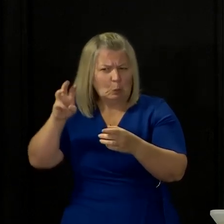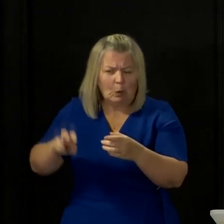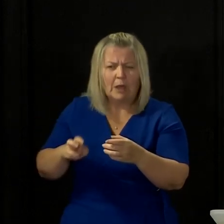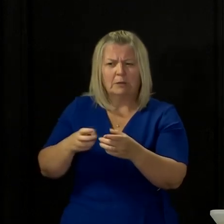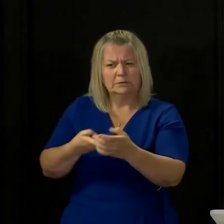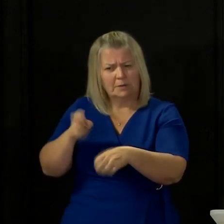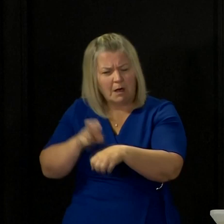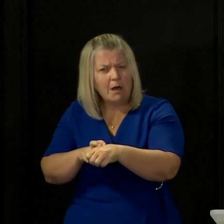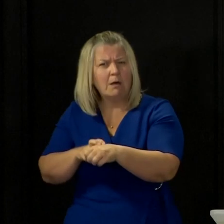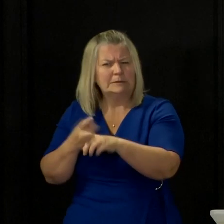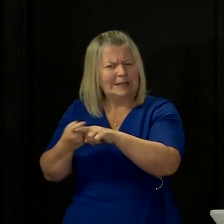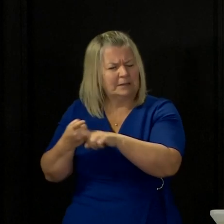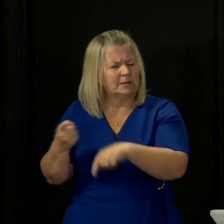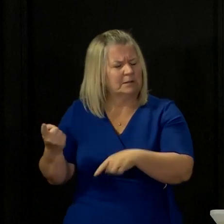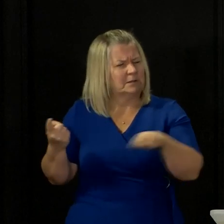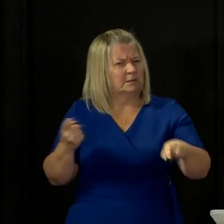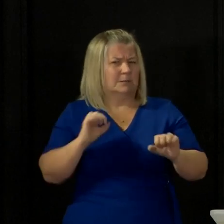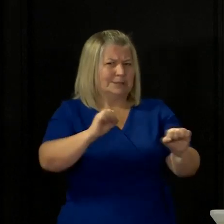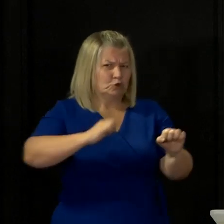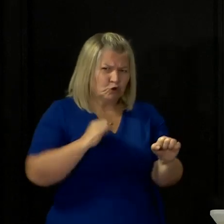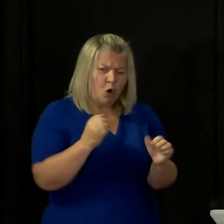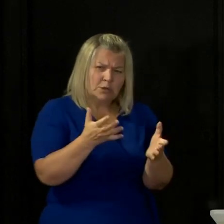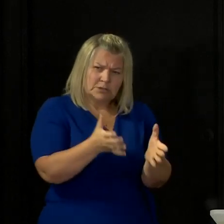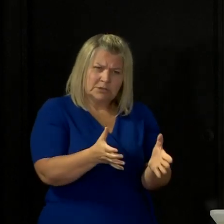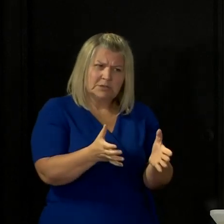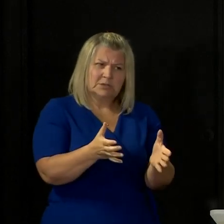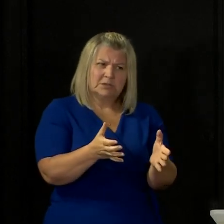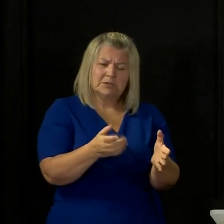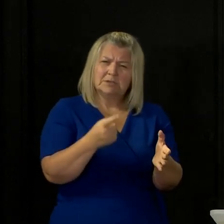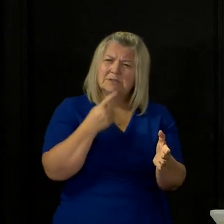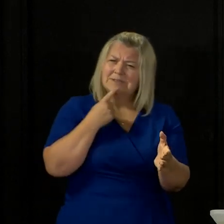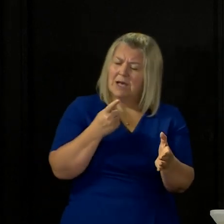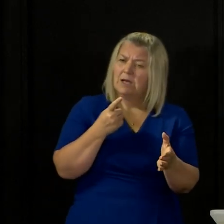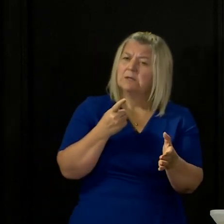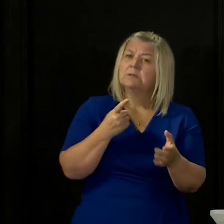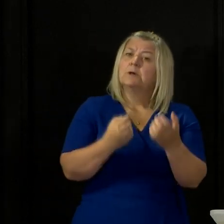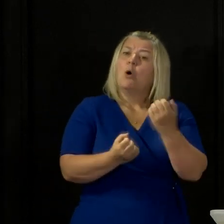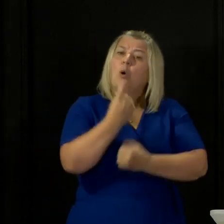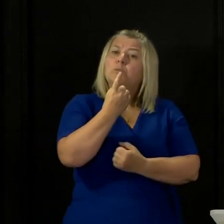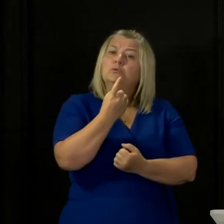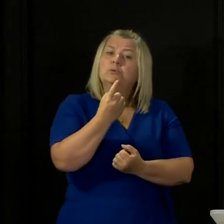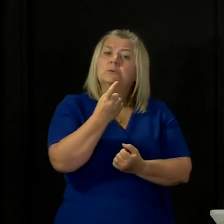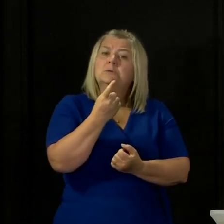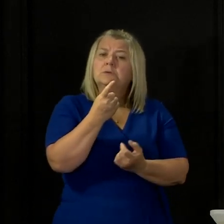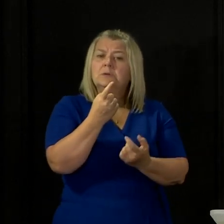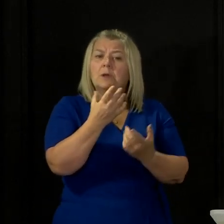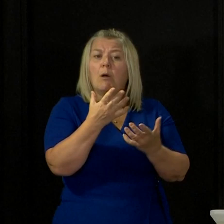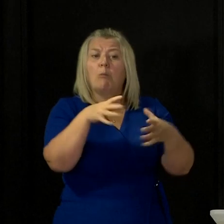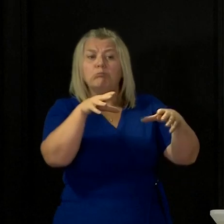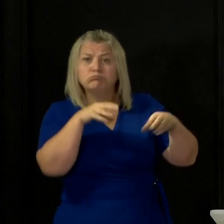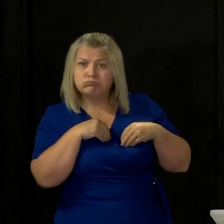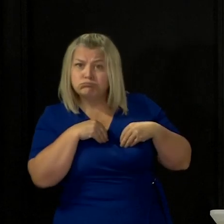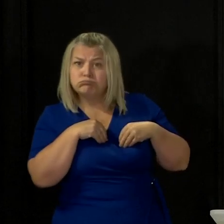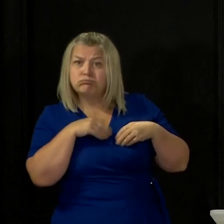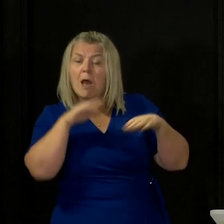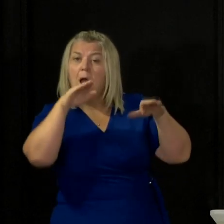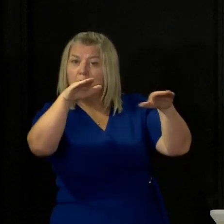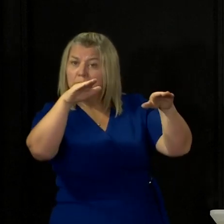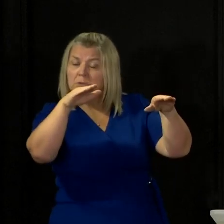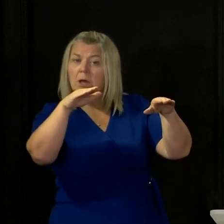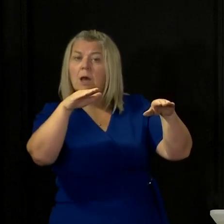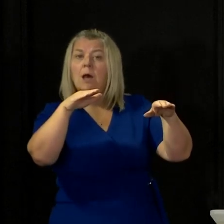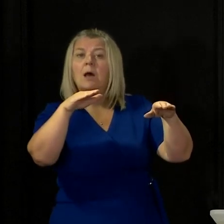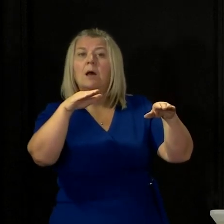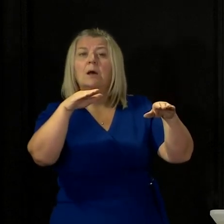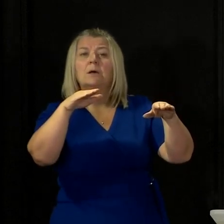advisors, and I'm quoting here, are now telling us that the chance of catching the virus when you're outdoors, keeping two metres away from anyone else and not